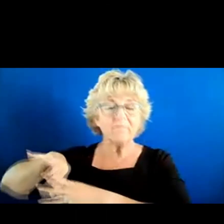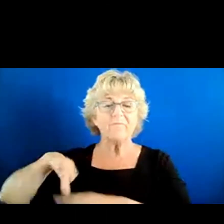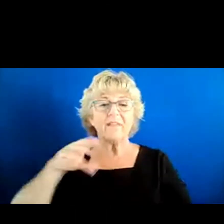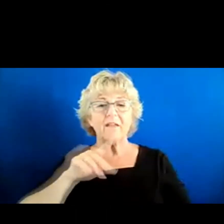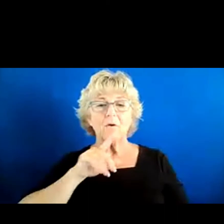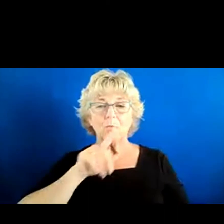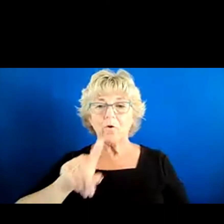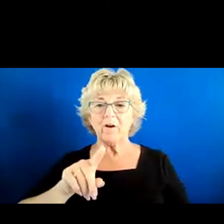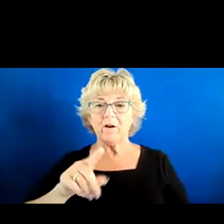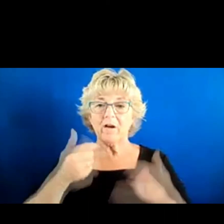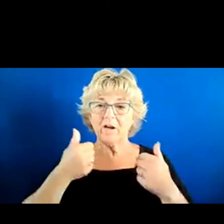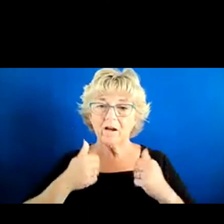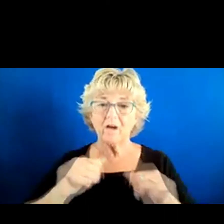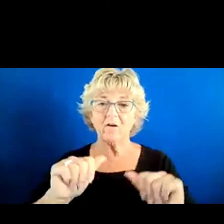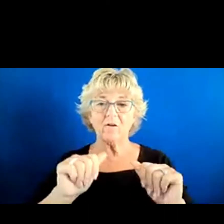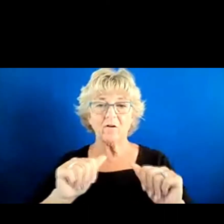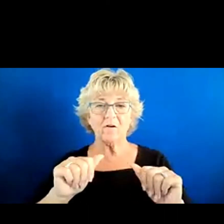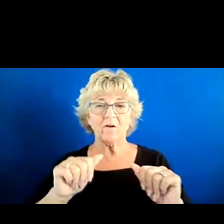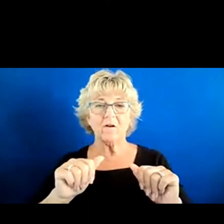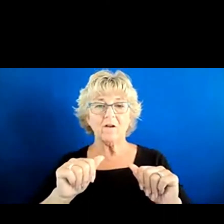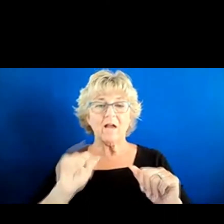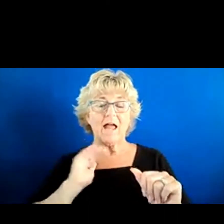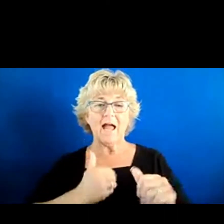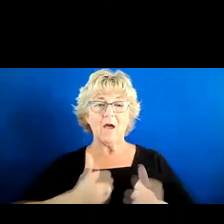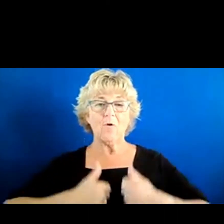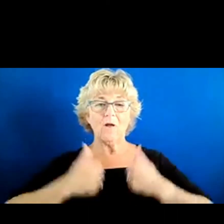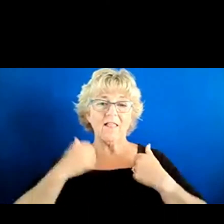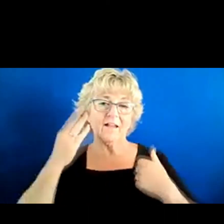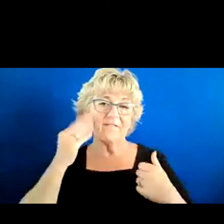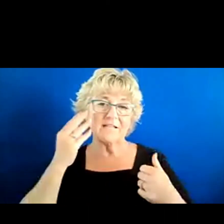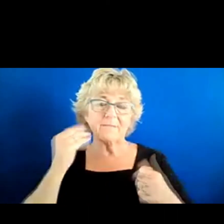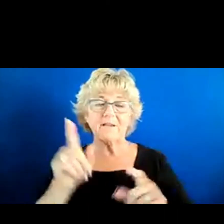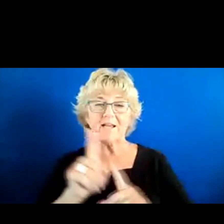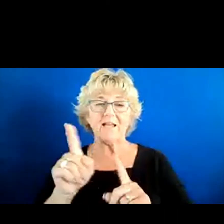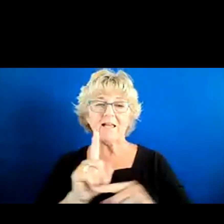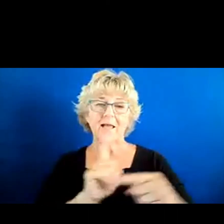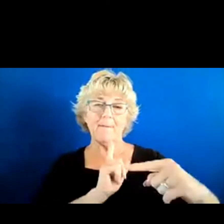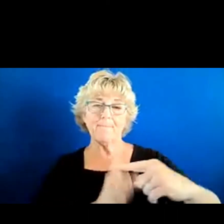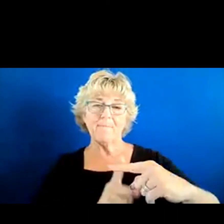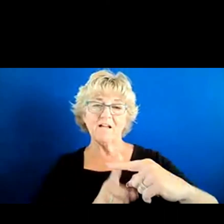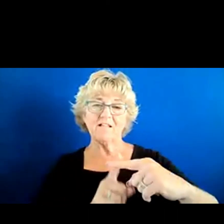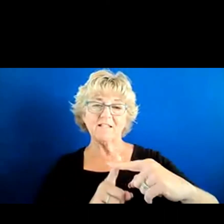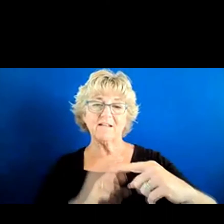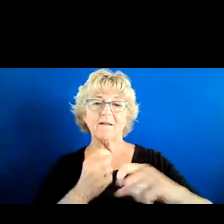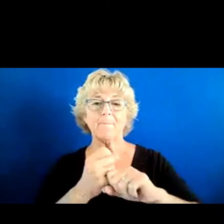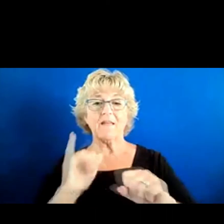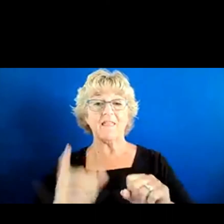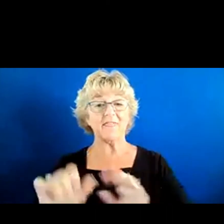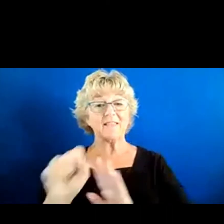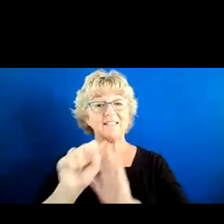try to frame our lived experience as positive and as making the state better.